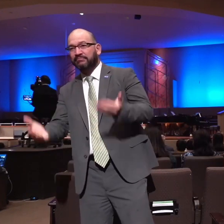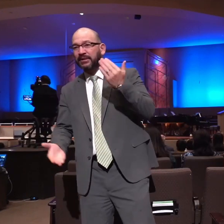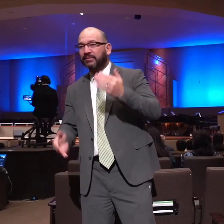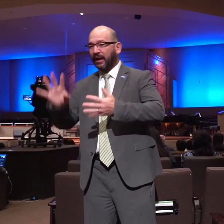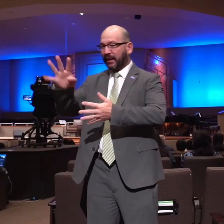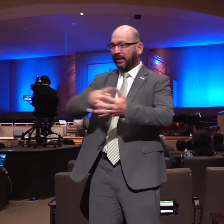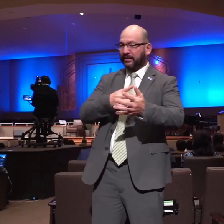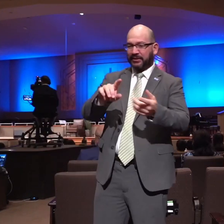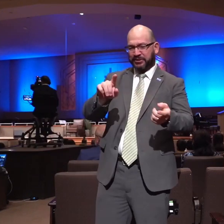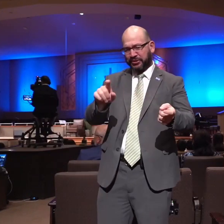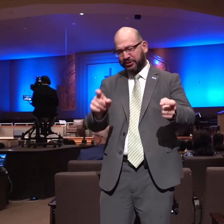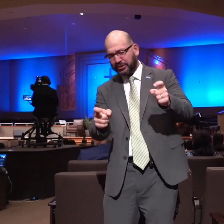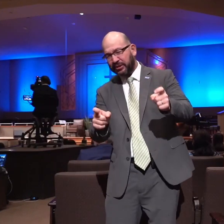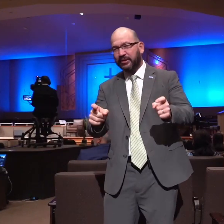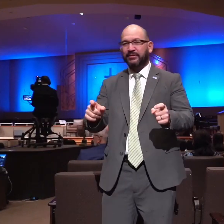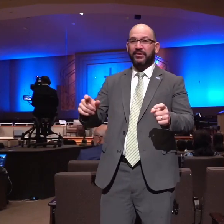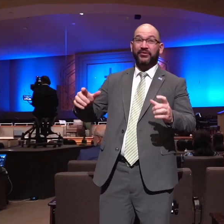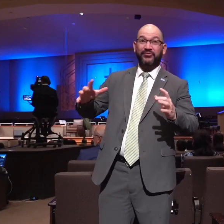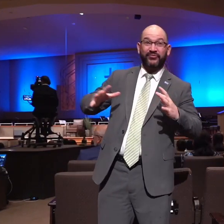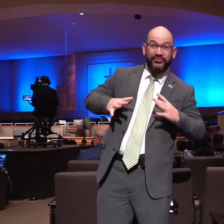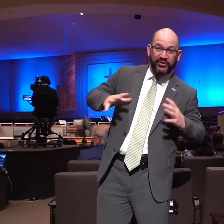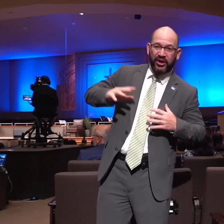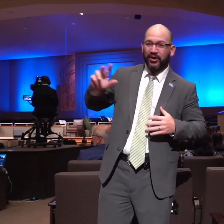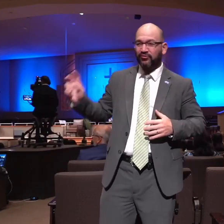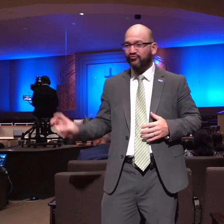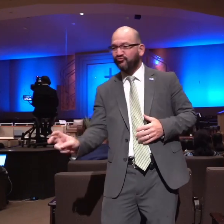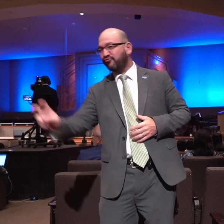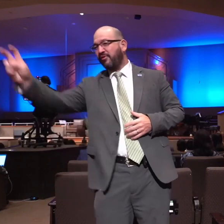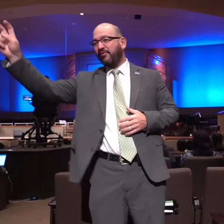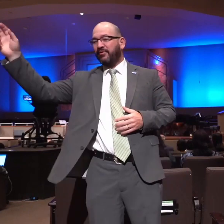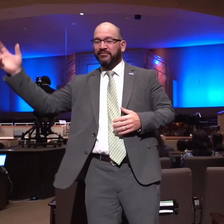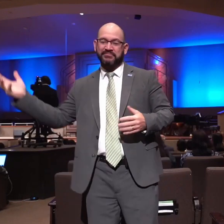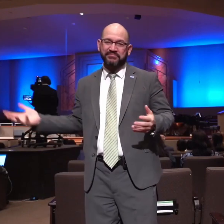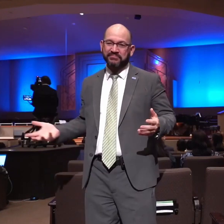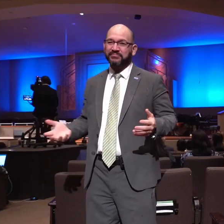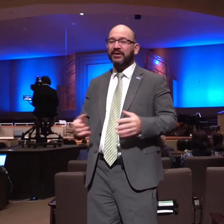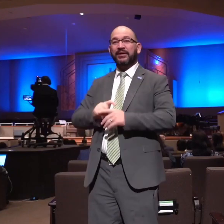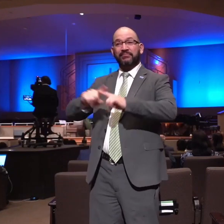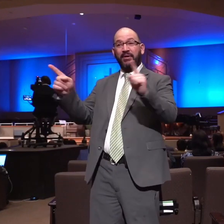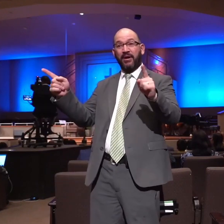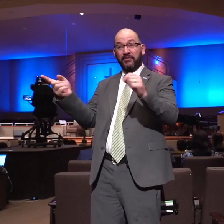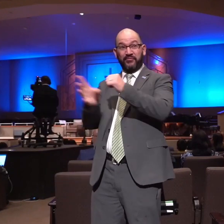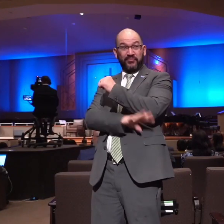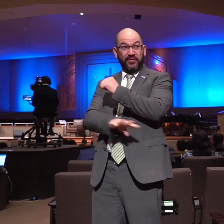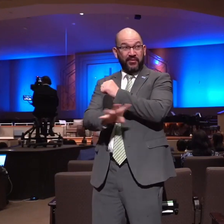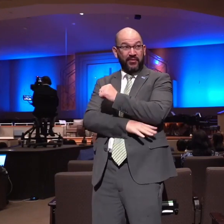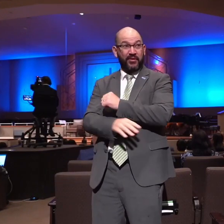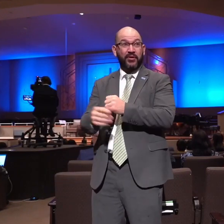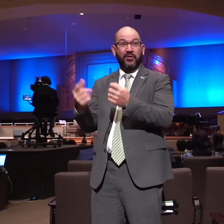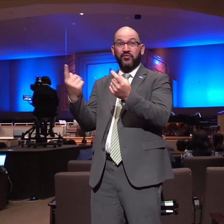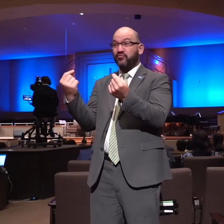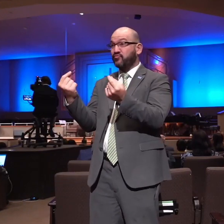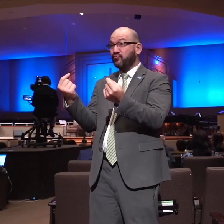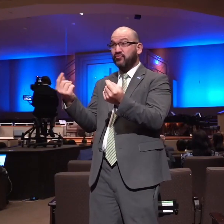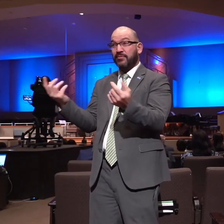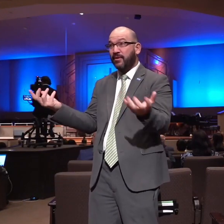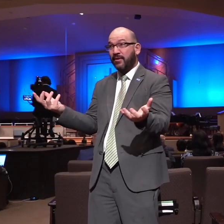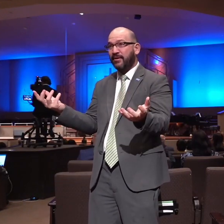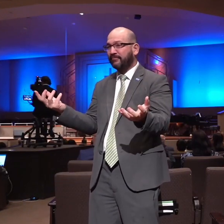and you take some vacation time or things are disrupted a little bit but boy when the fall comes the best thing we can do is just get right